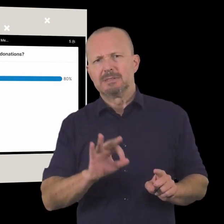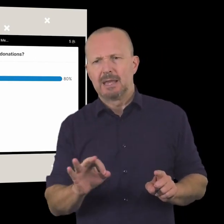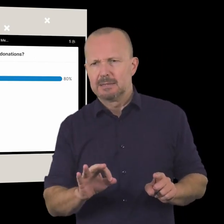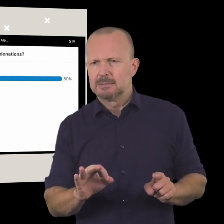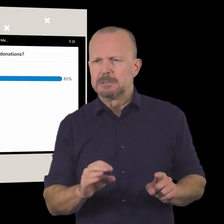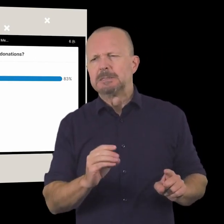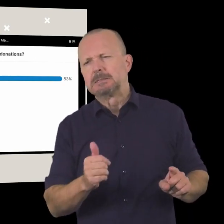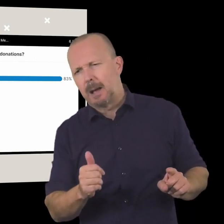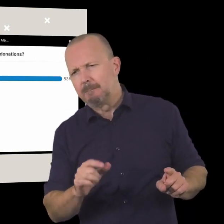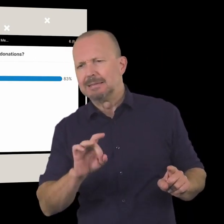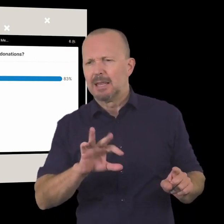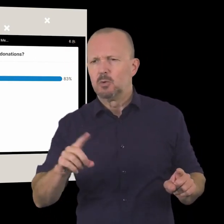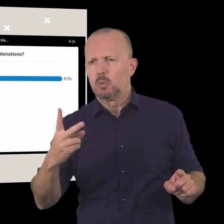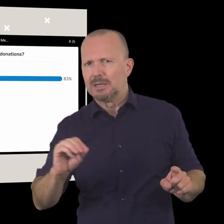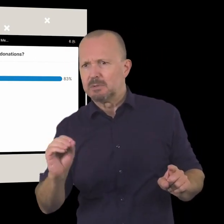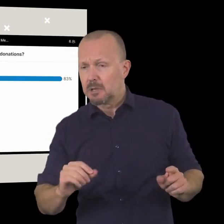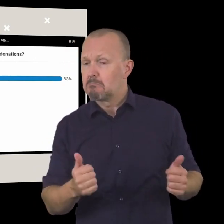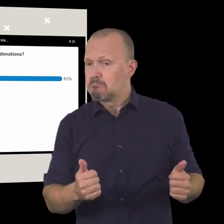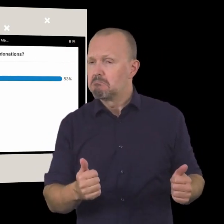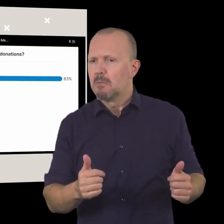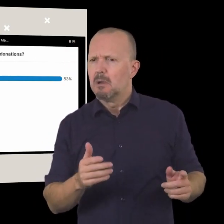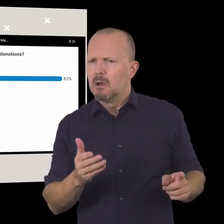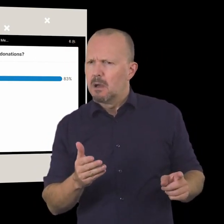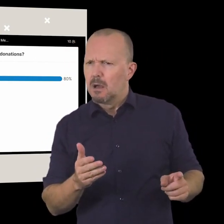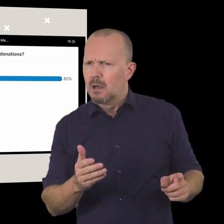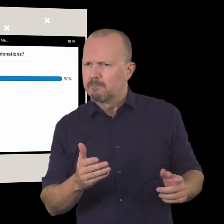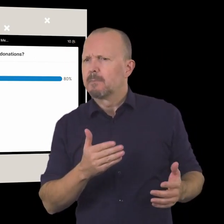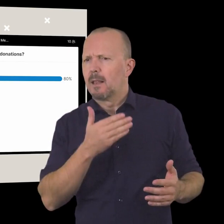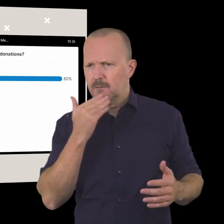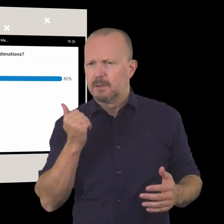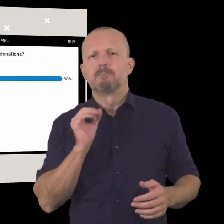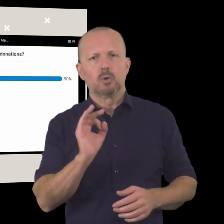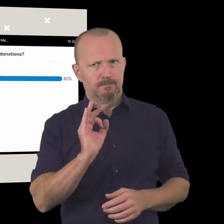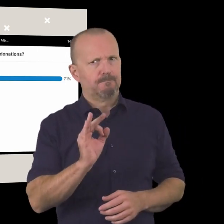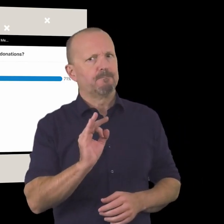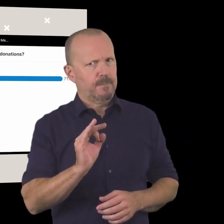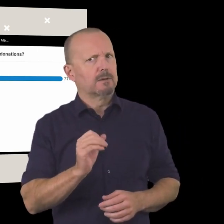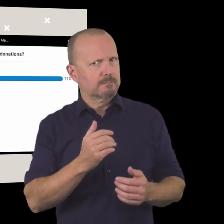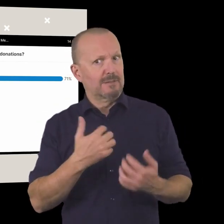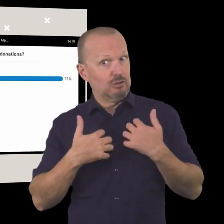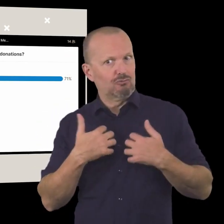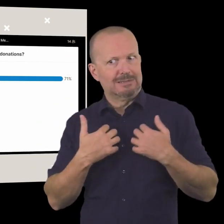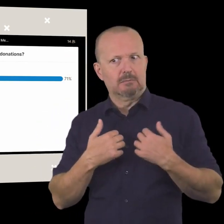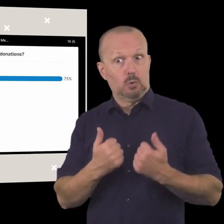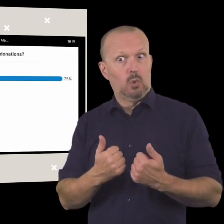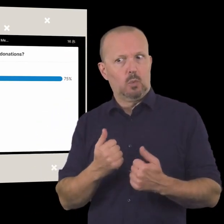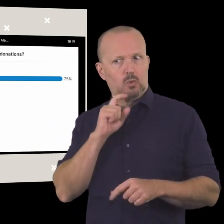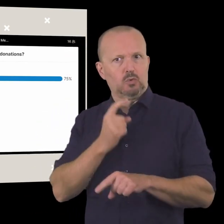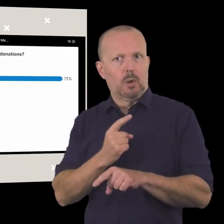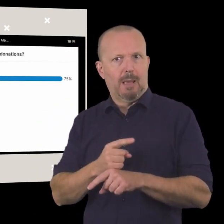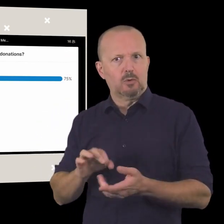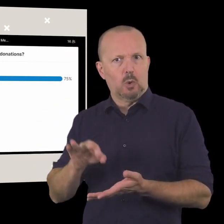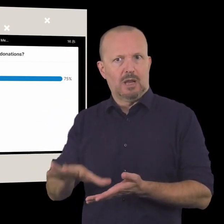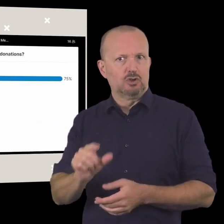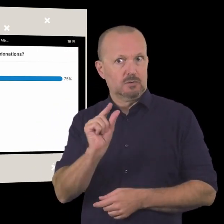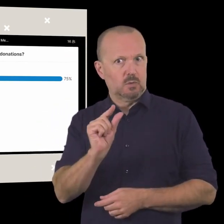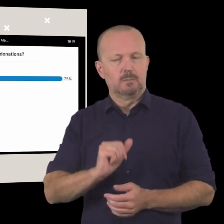so one to ten percent of your income 11 to 20 percent of your income uh so uh lovely very good very good it's